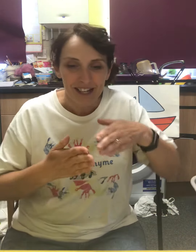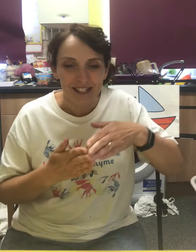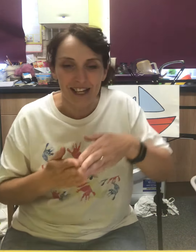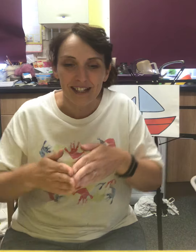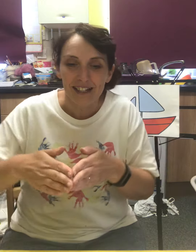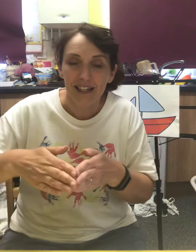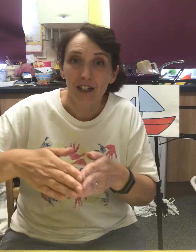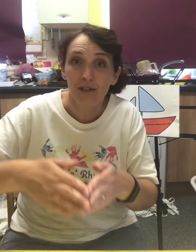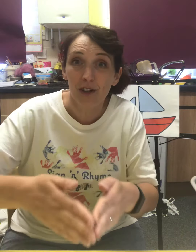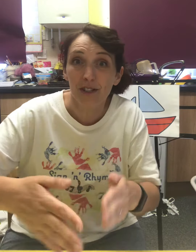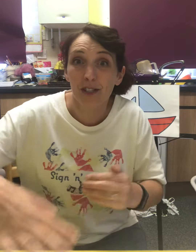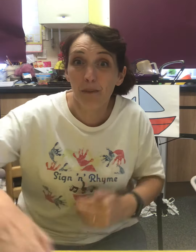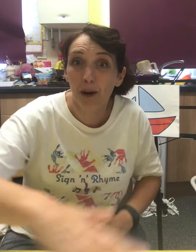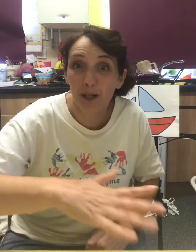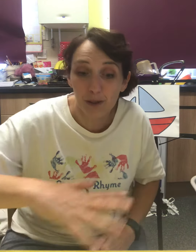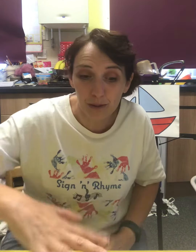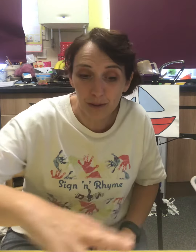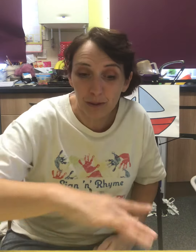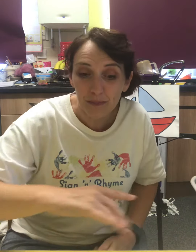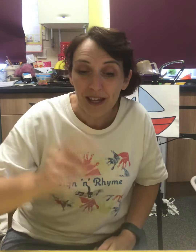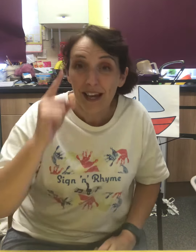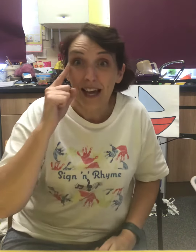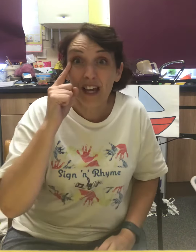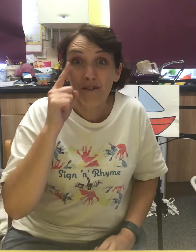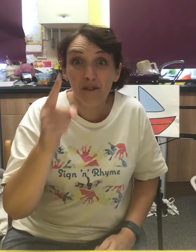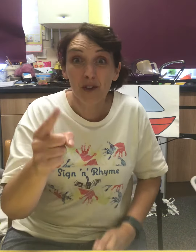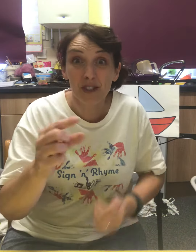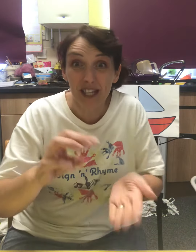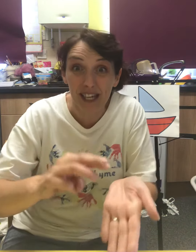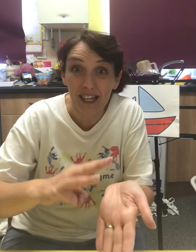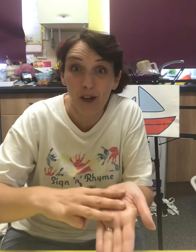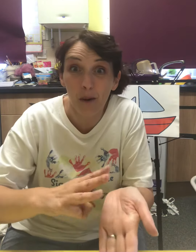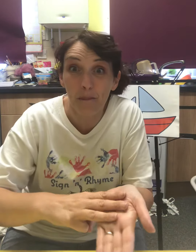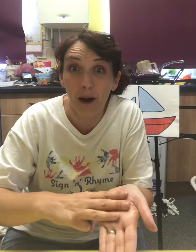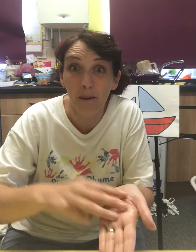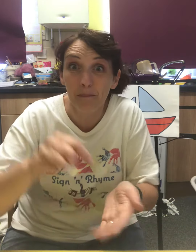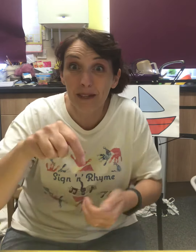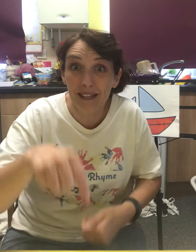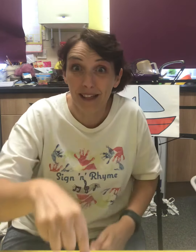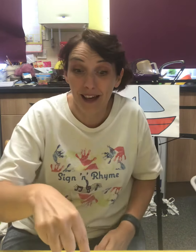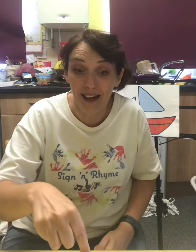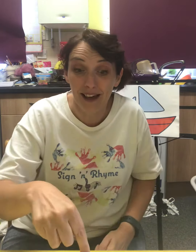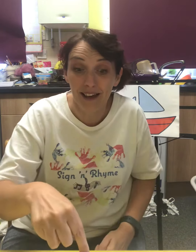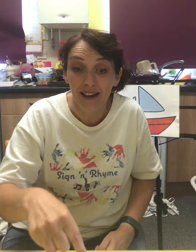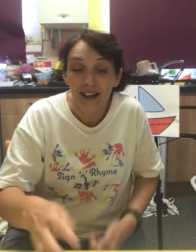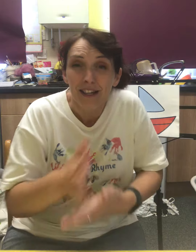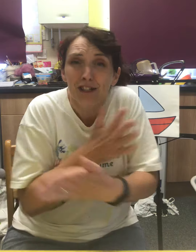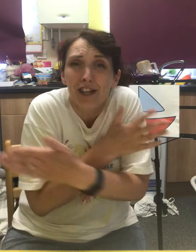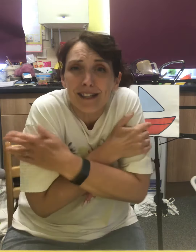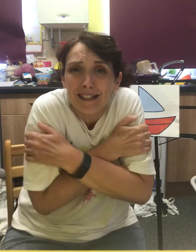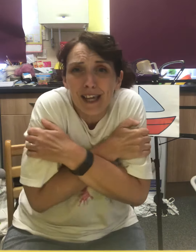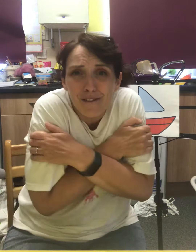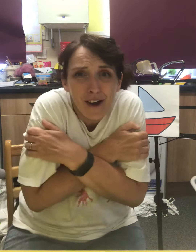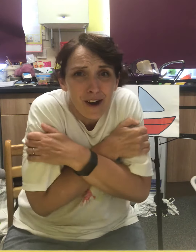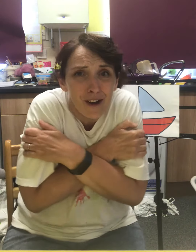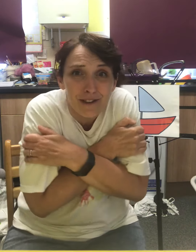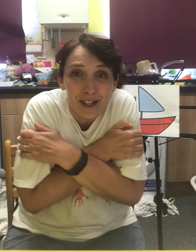gently across the puddle. If you see your mummy there, just give her a